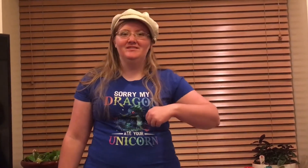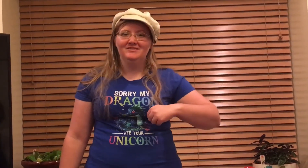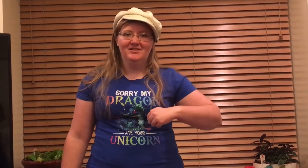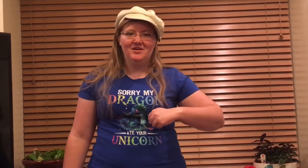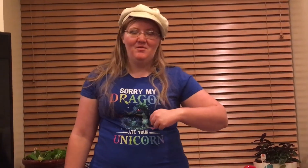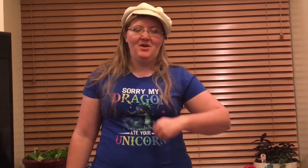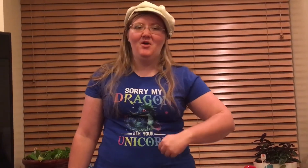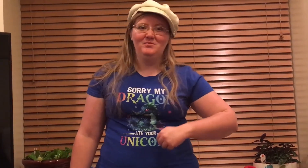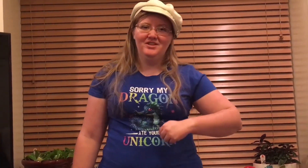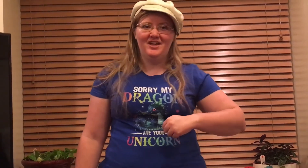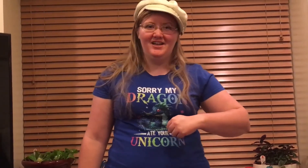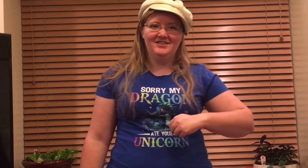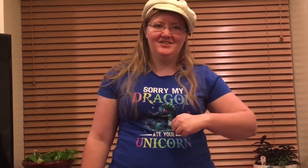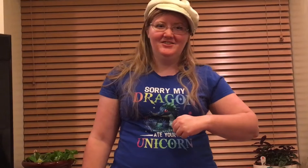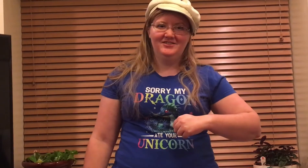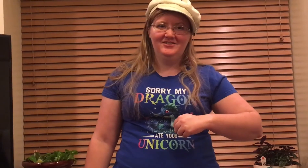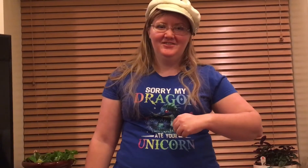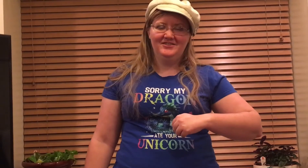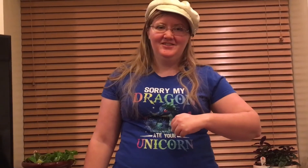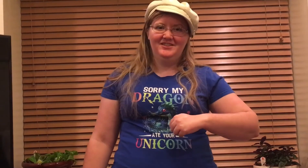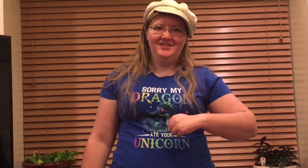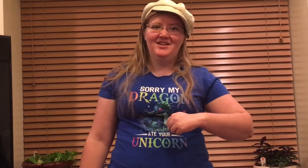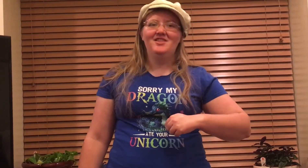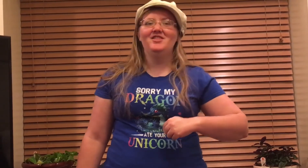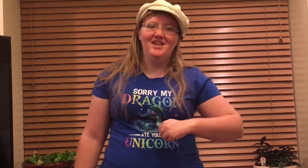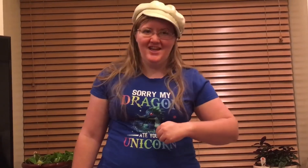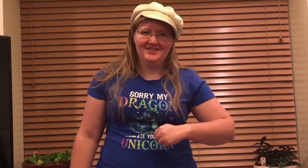went home to the castle. The end.